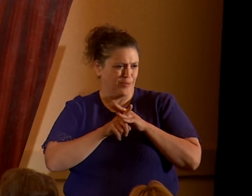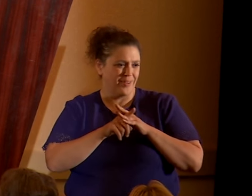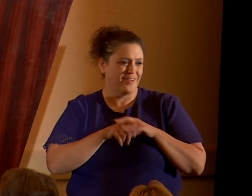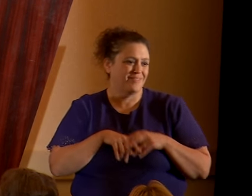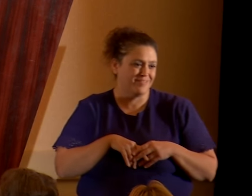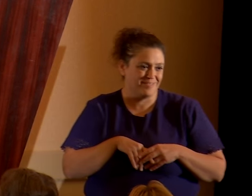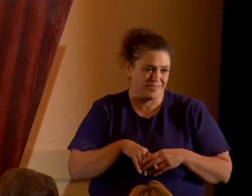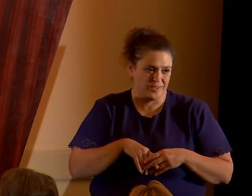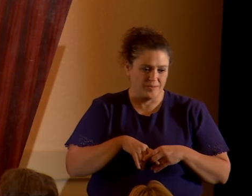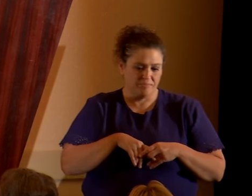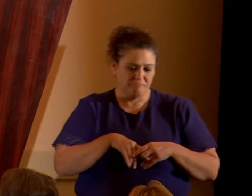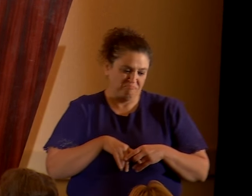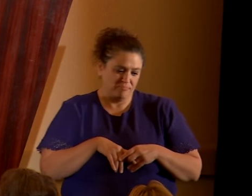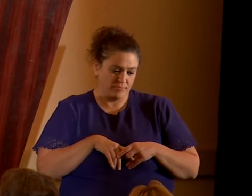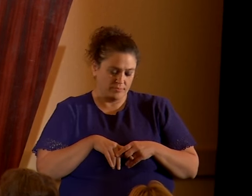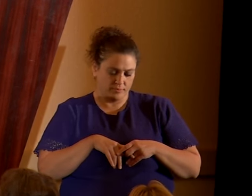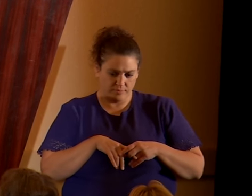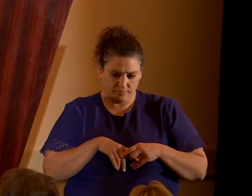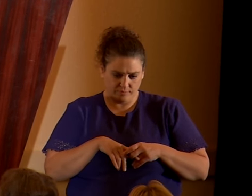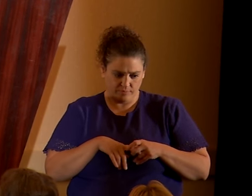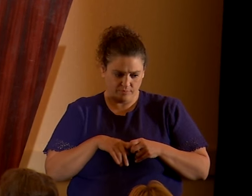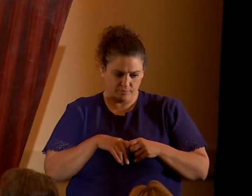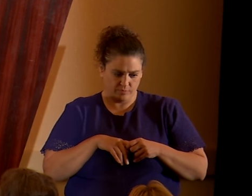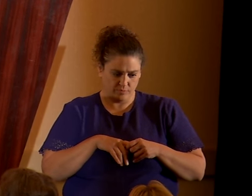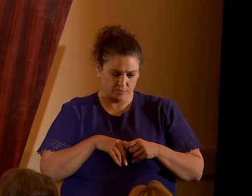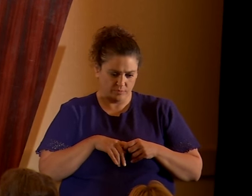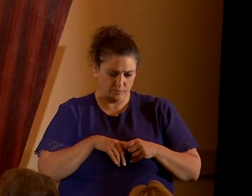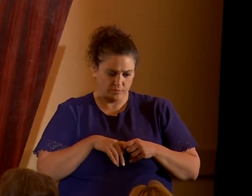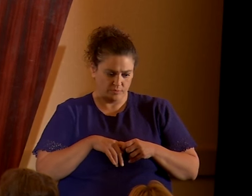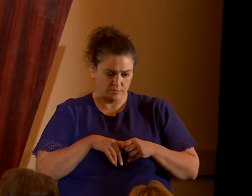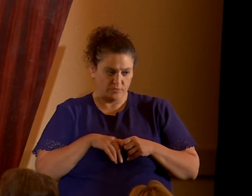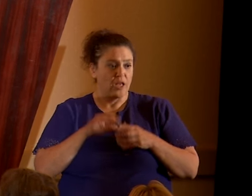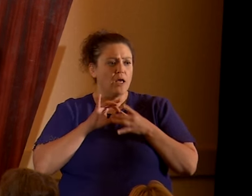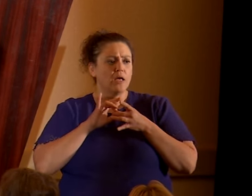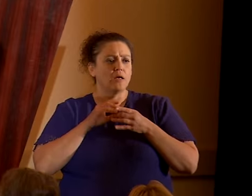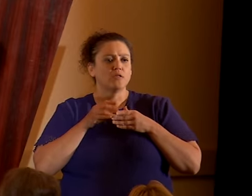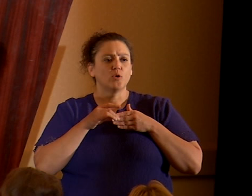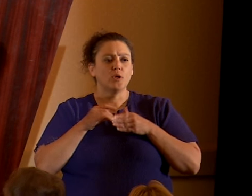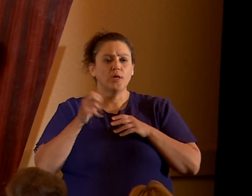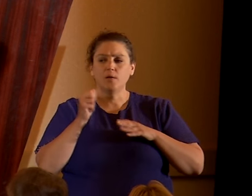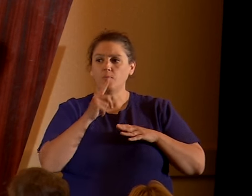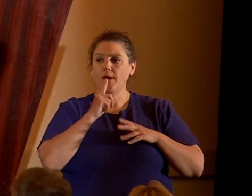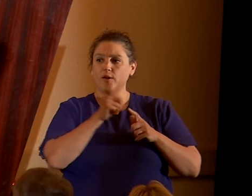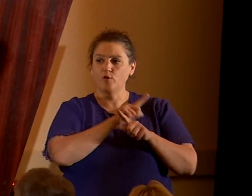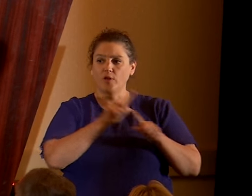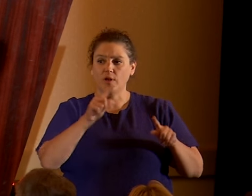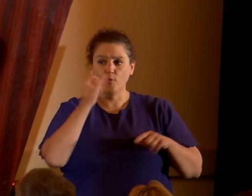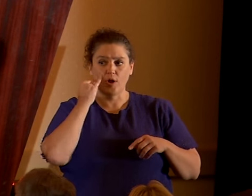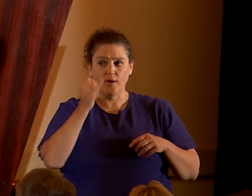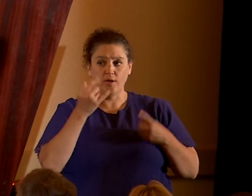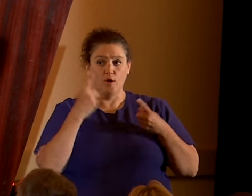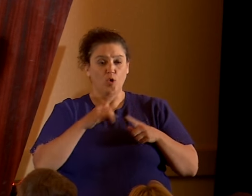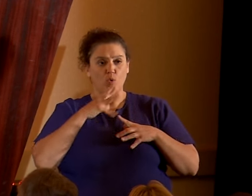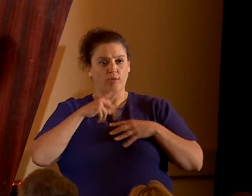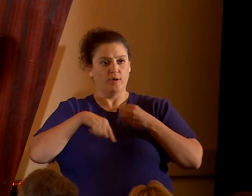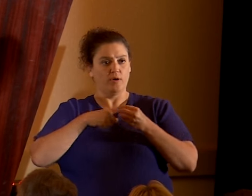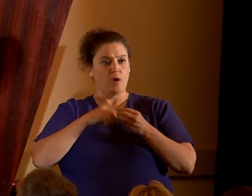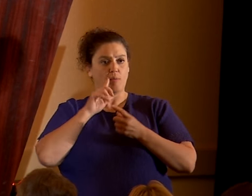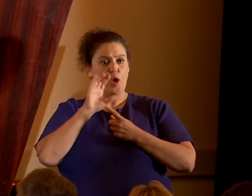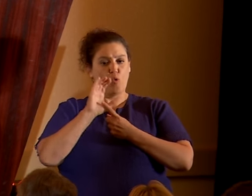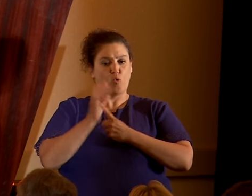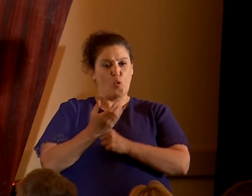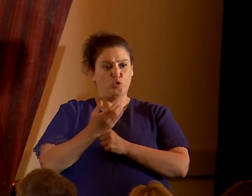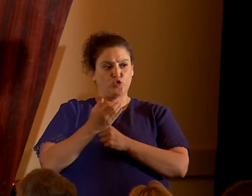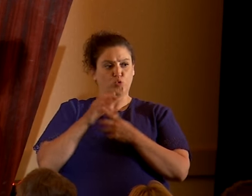And there's also, and actually, I need to back to the liberal idea, when they talk about cultural relativism.